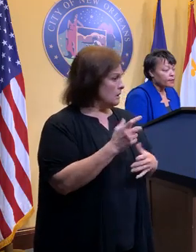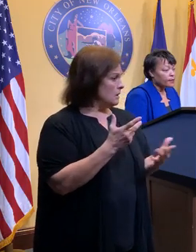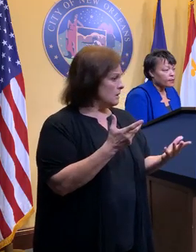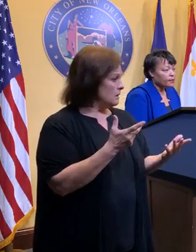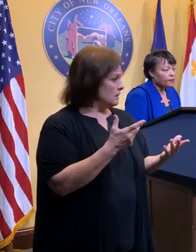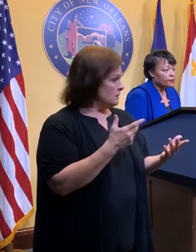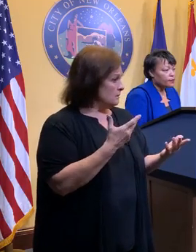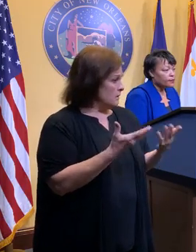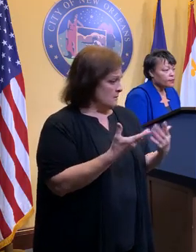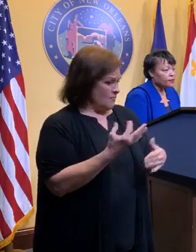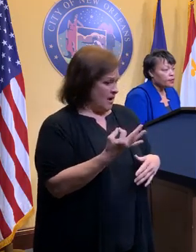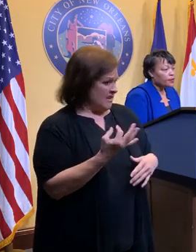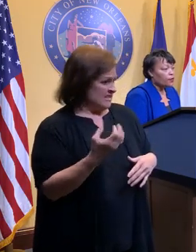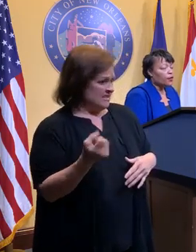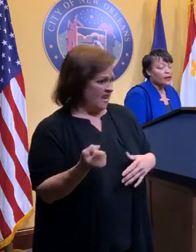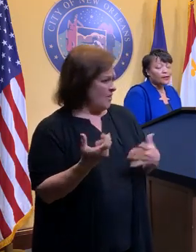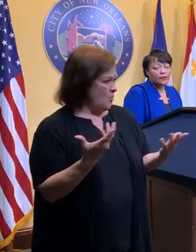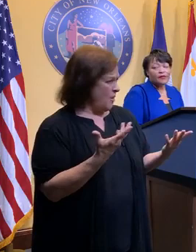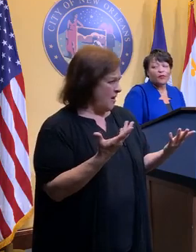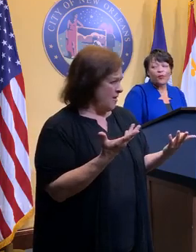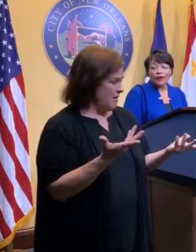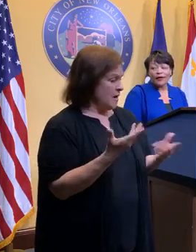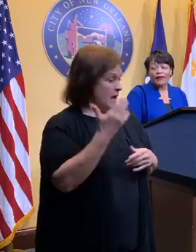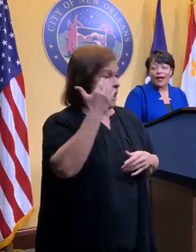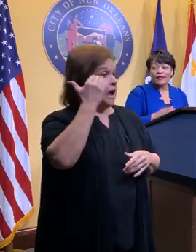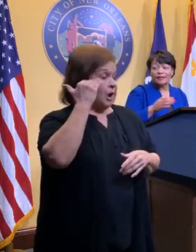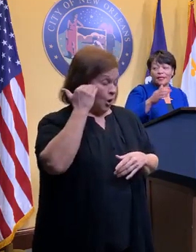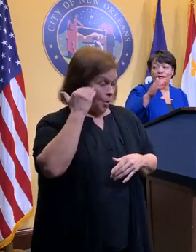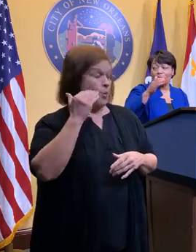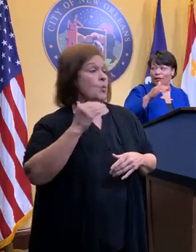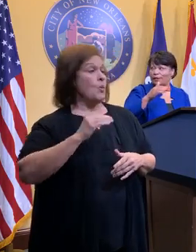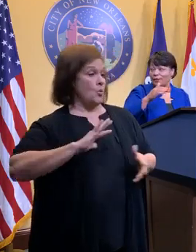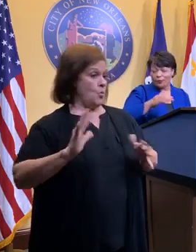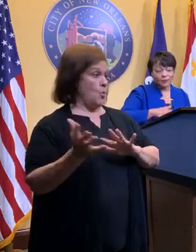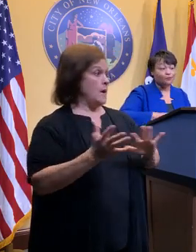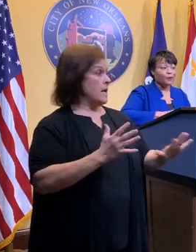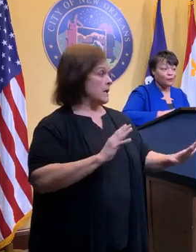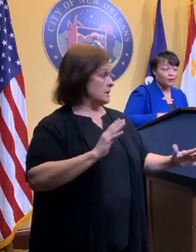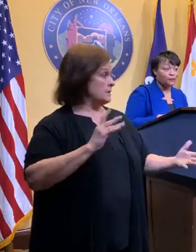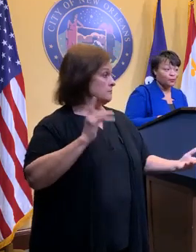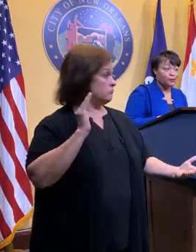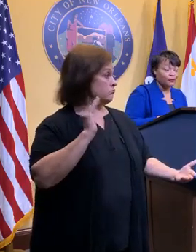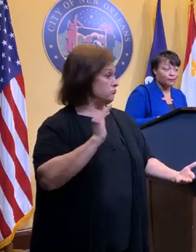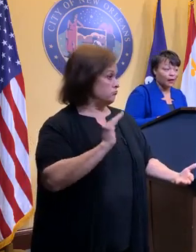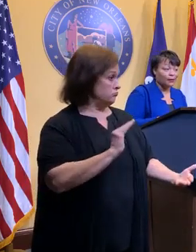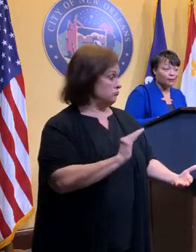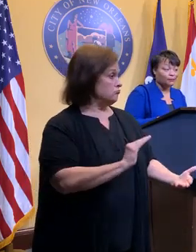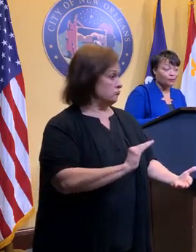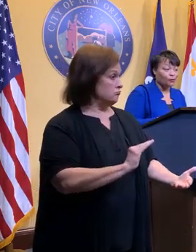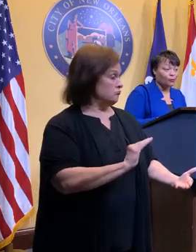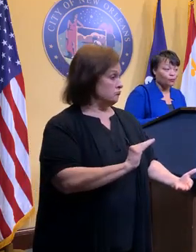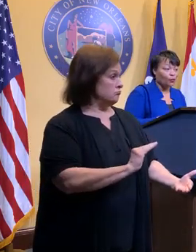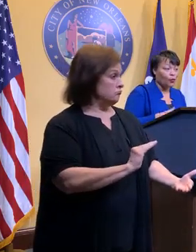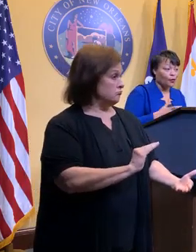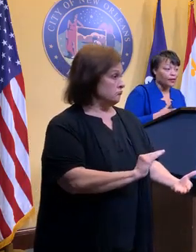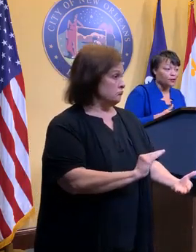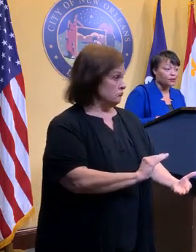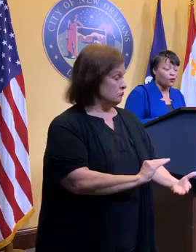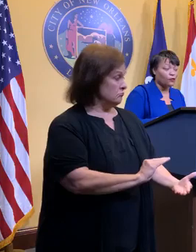describe like maybe Friday, Saturday, what we, what we can- Well, I know that the wind has decreased. It was, it was, we were kind of,